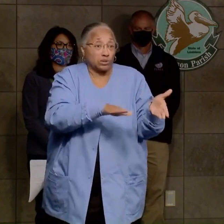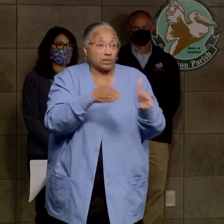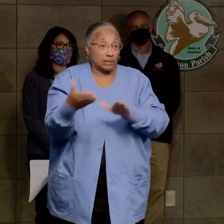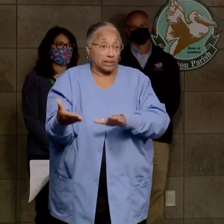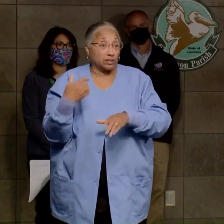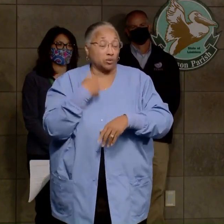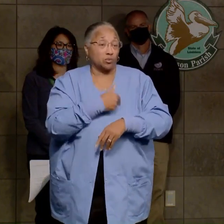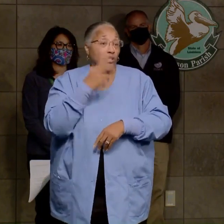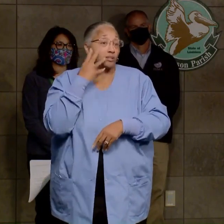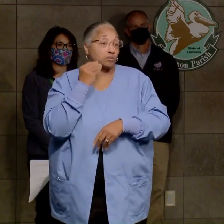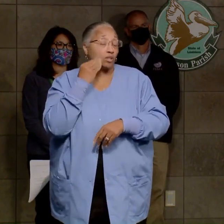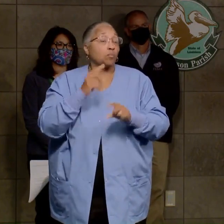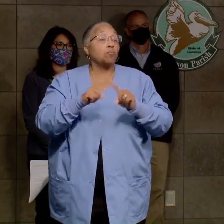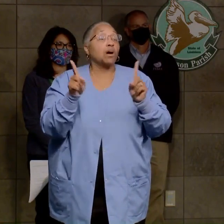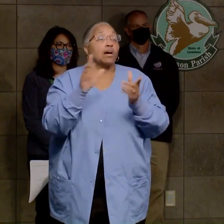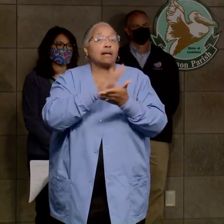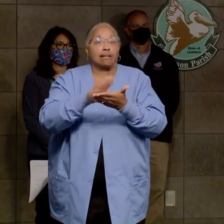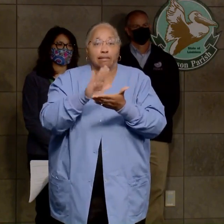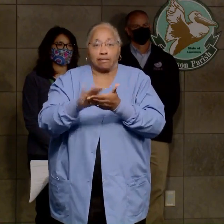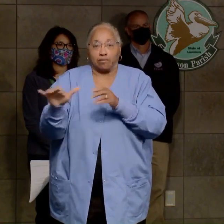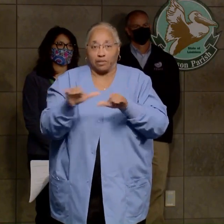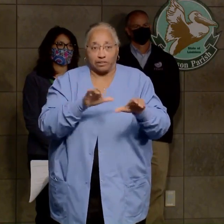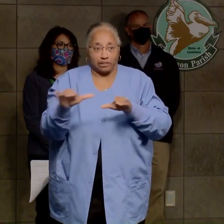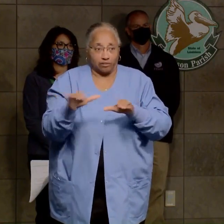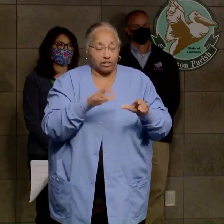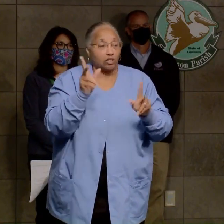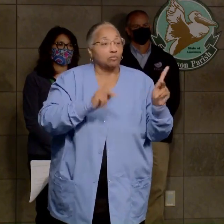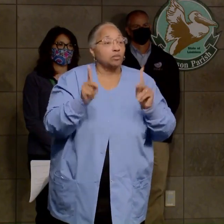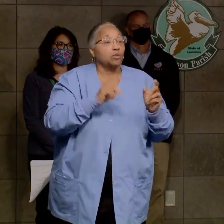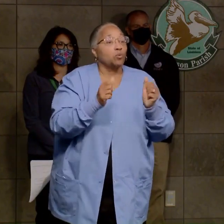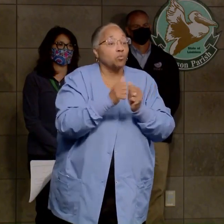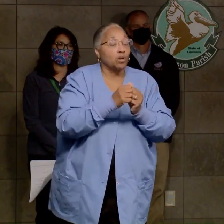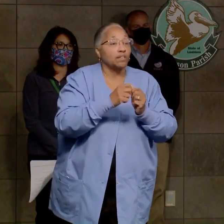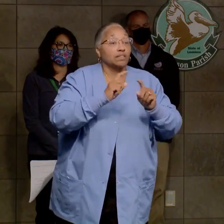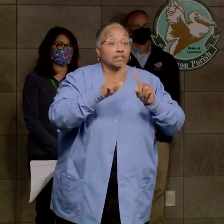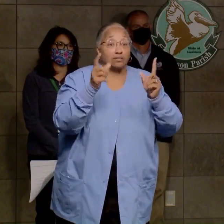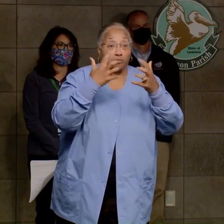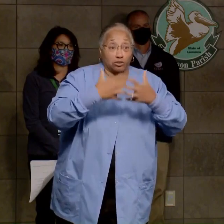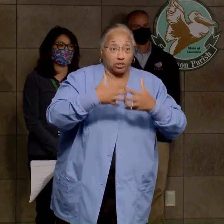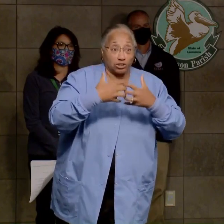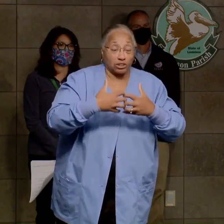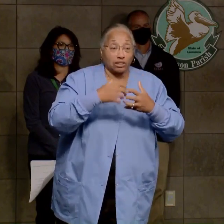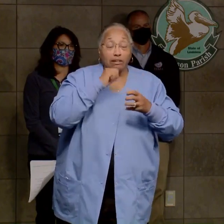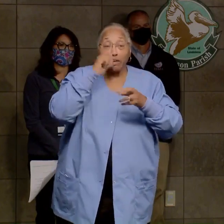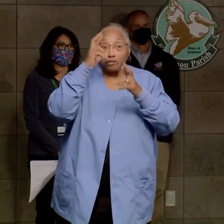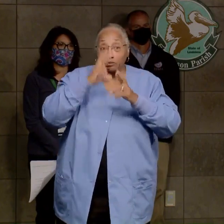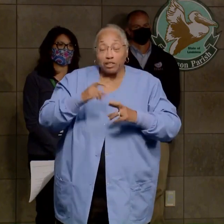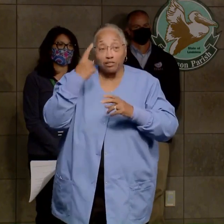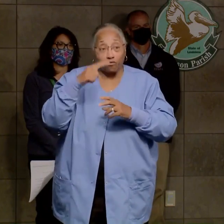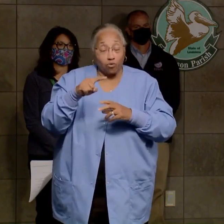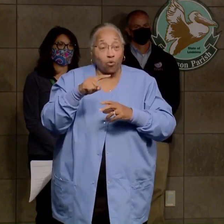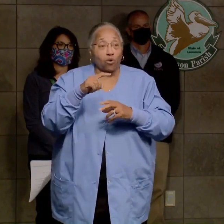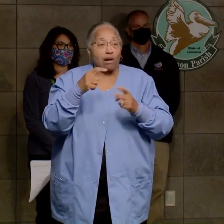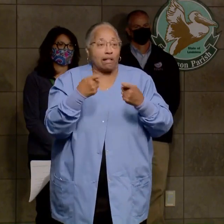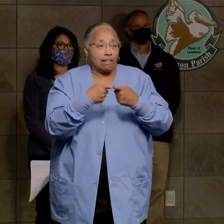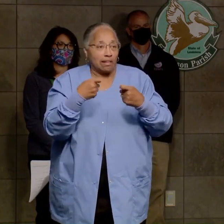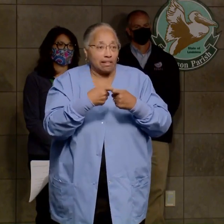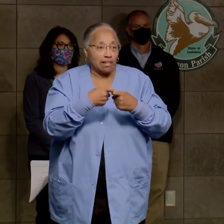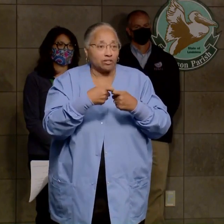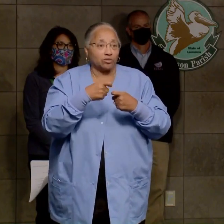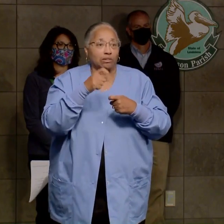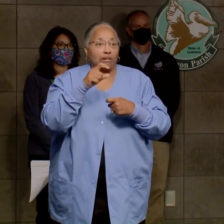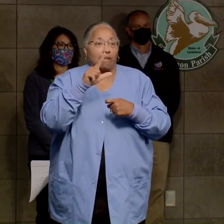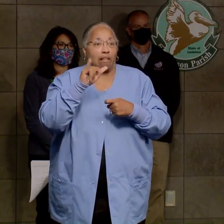It's the cleanup activities. It's operating generators. It is not having respect for a downed power line and understanding